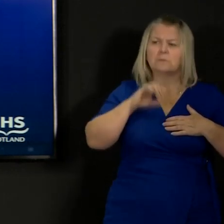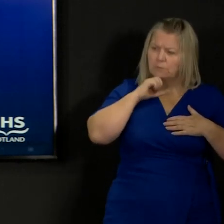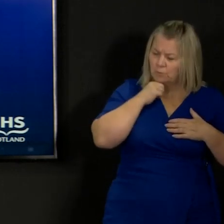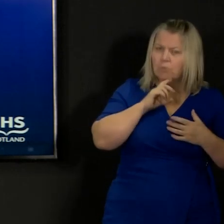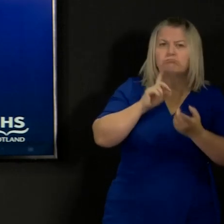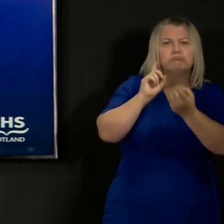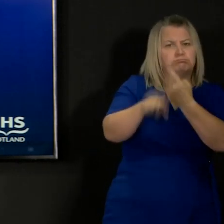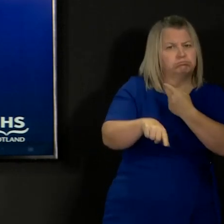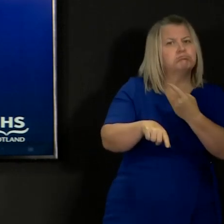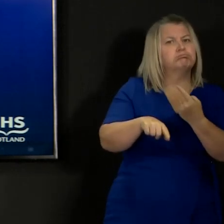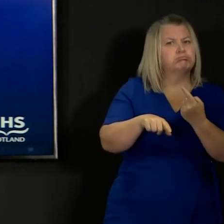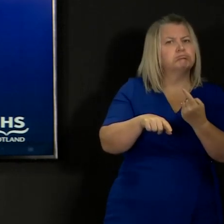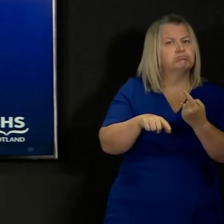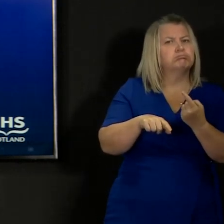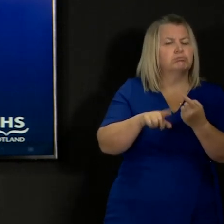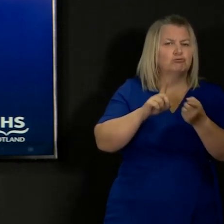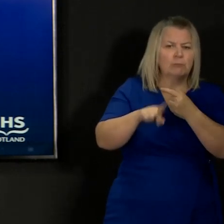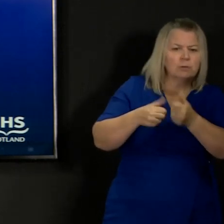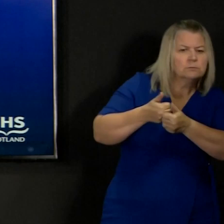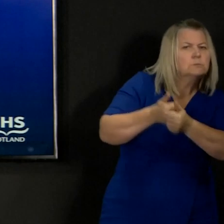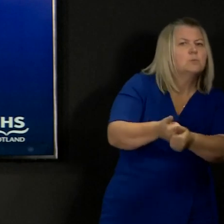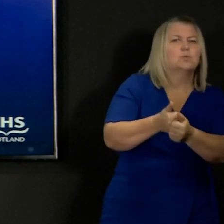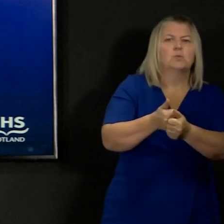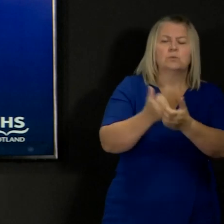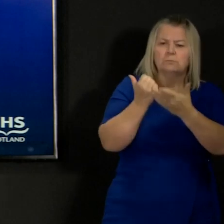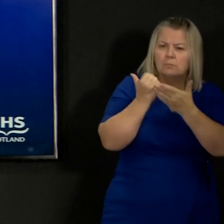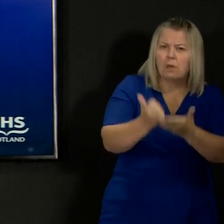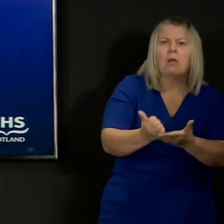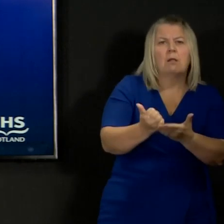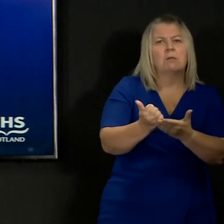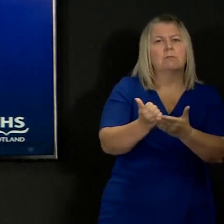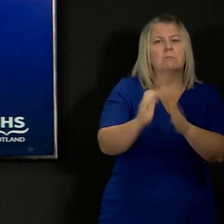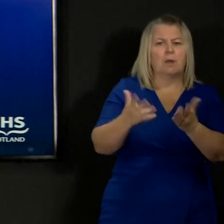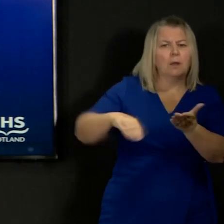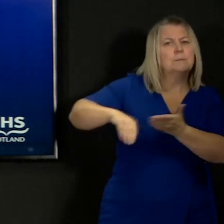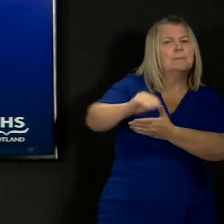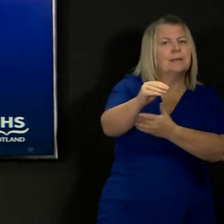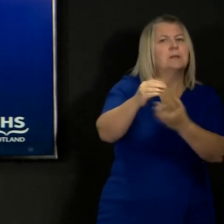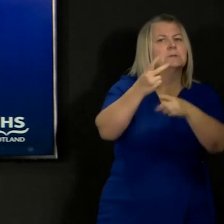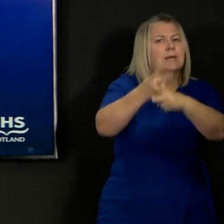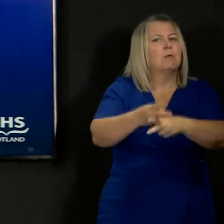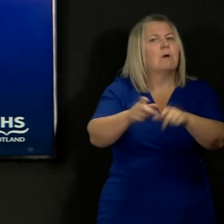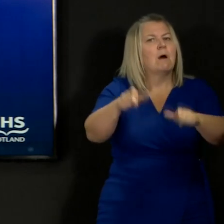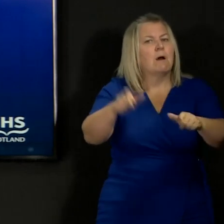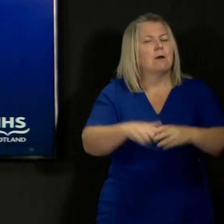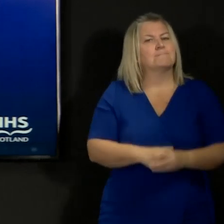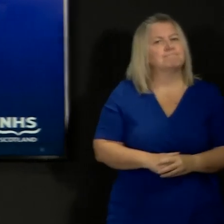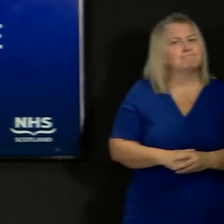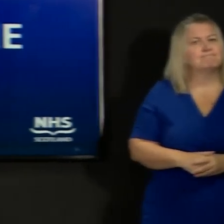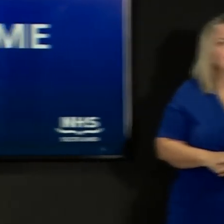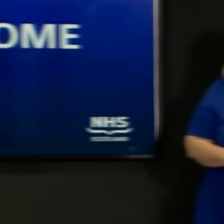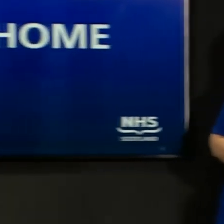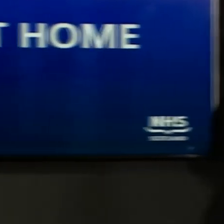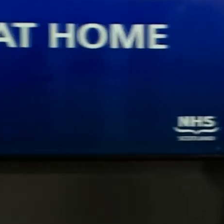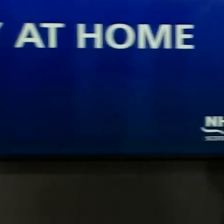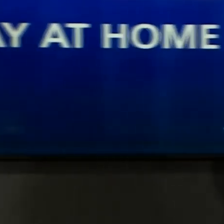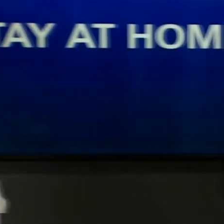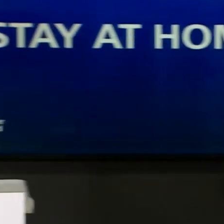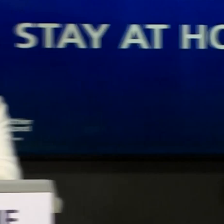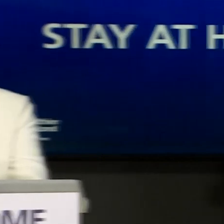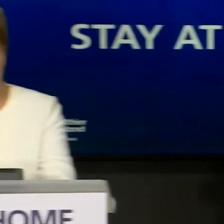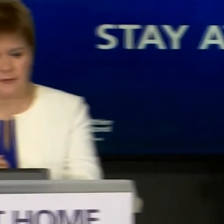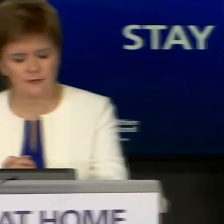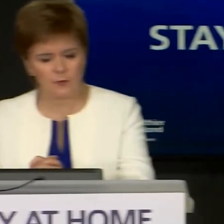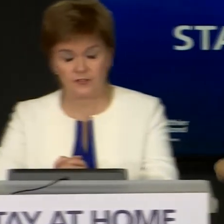in the current environment to help all those unpaid carers the bigger issue we will get to. Thank you very much